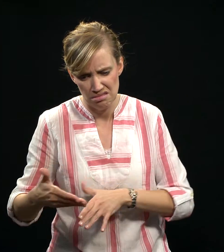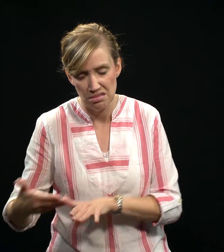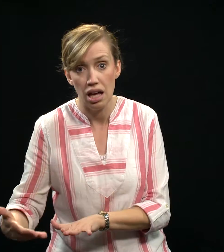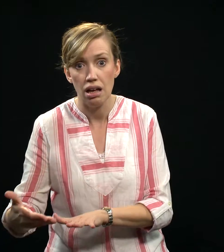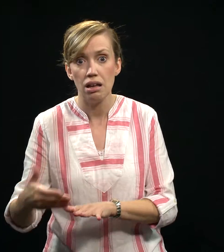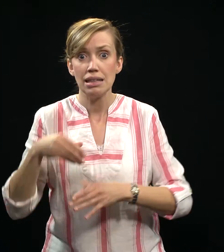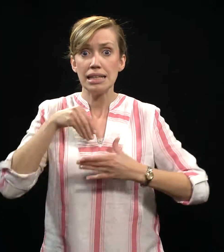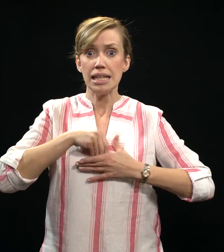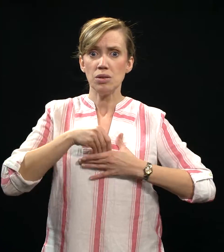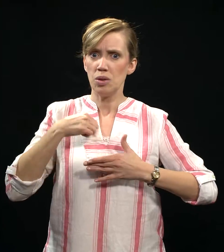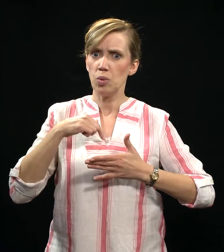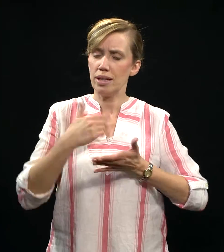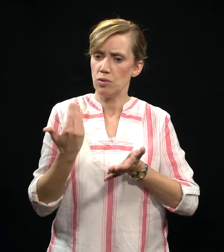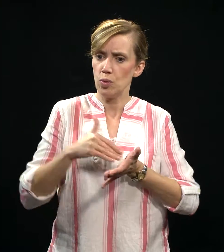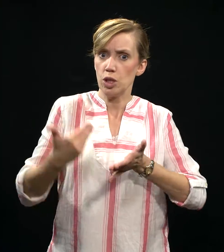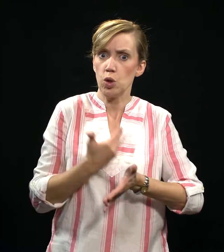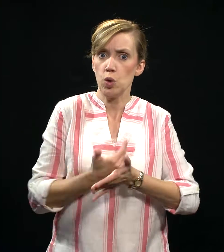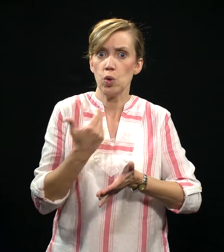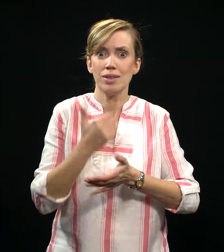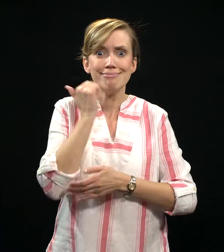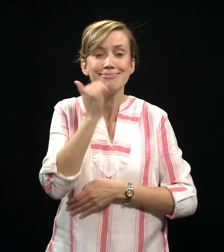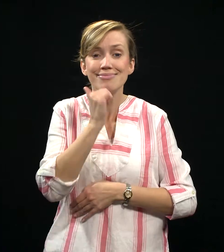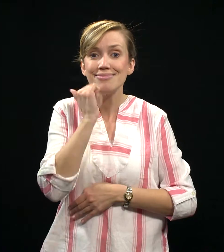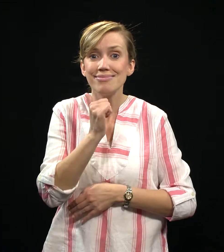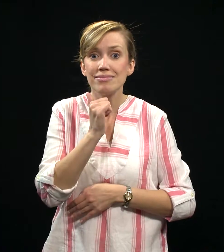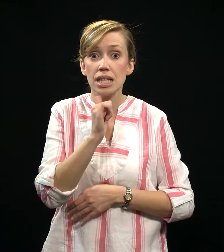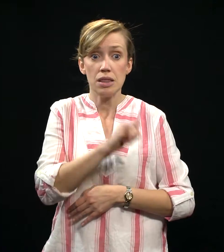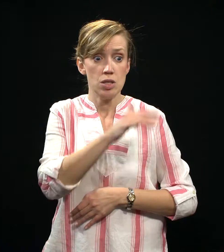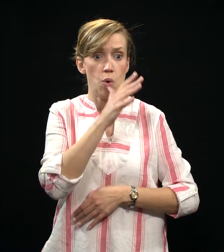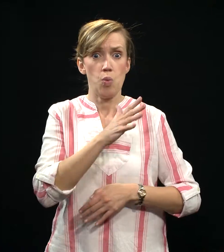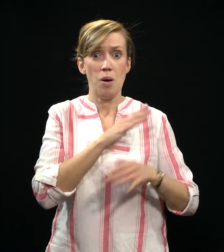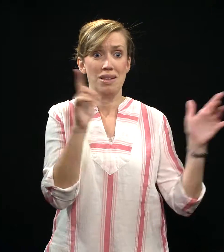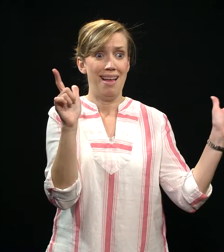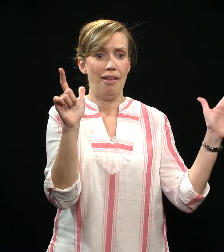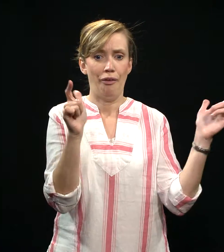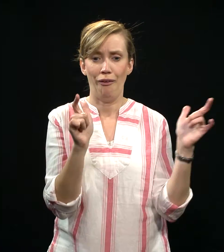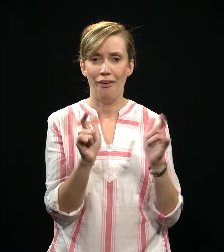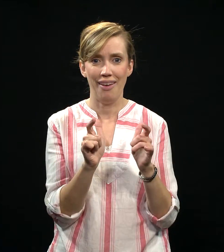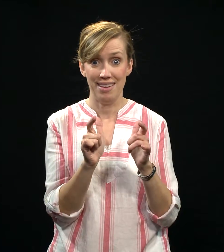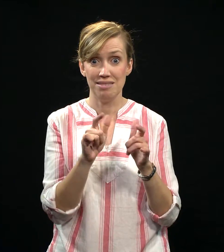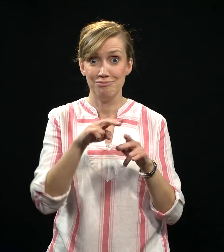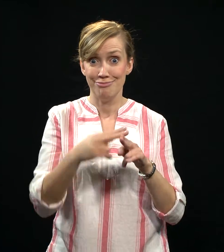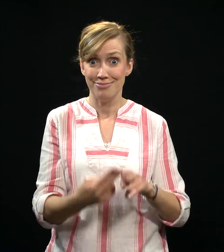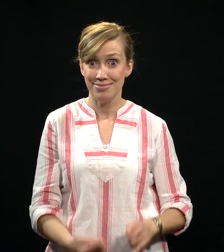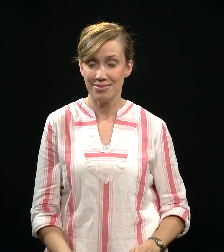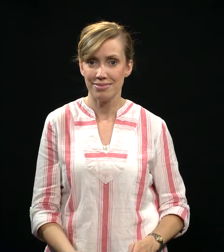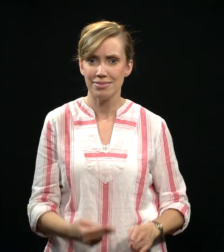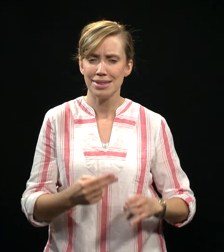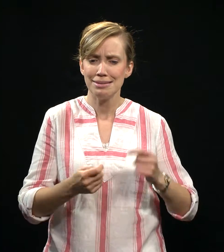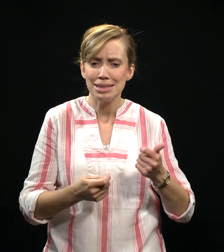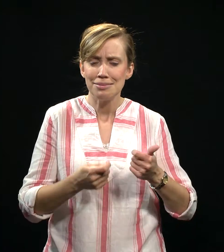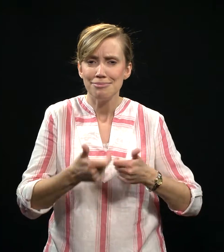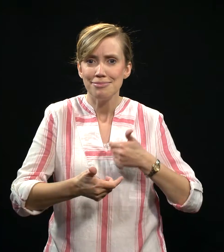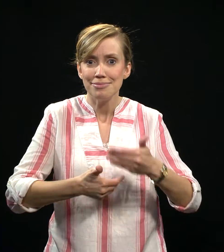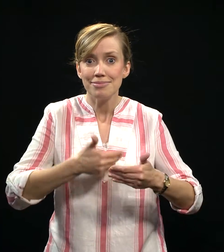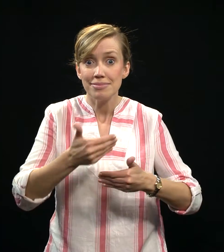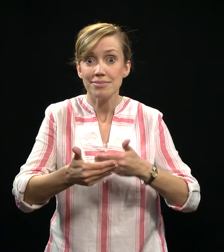day. The lady who went from 427 pounds to doing triathlons stuck with her plan and made a little progress every day.